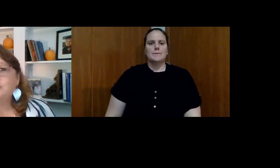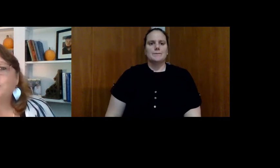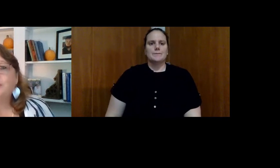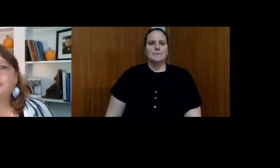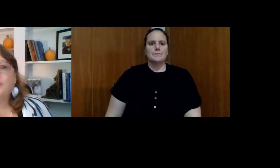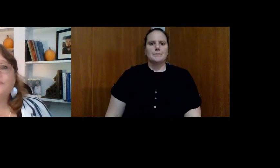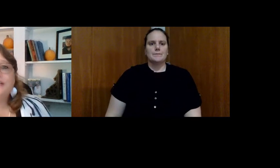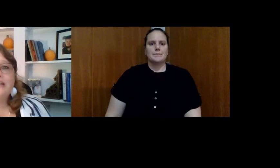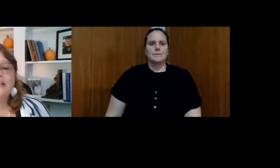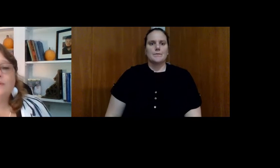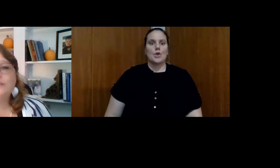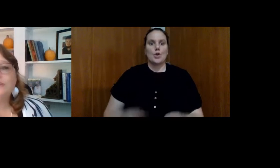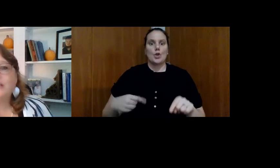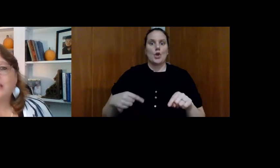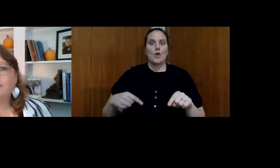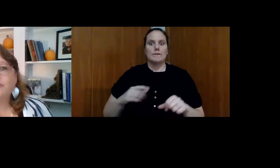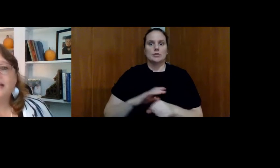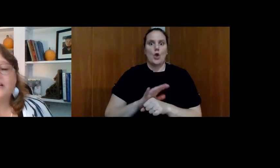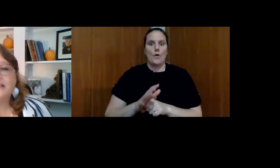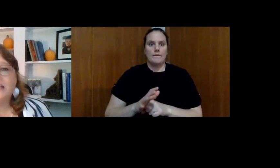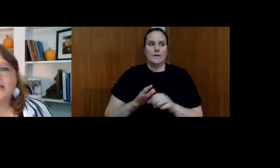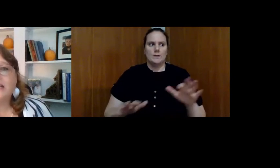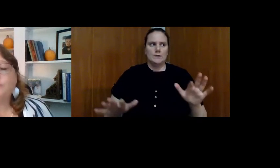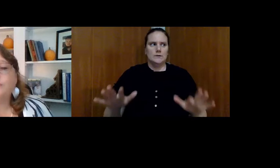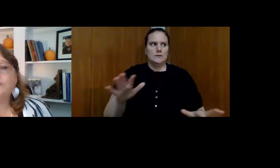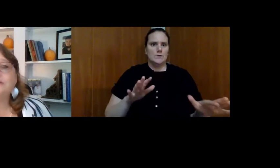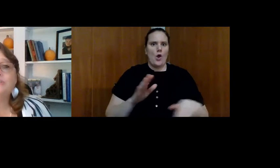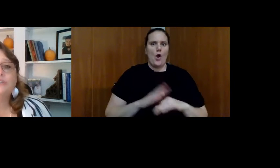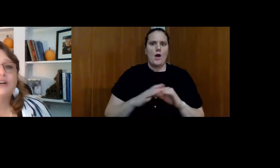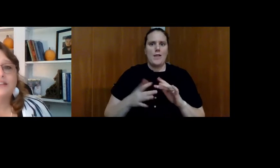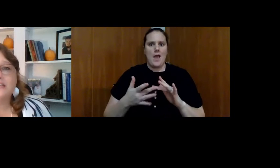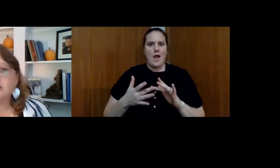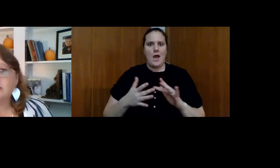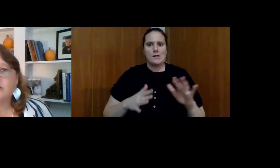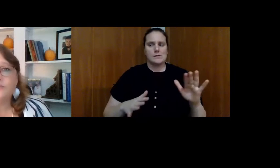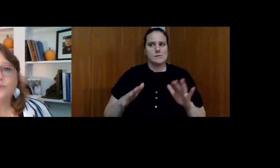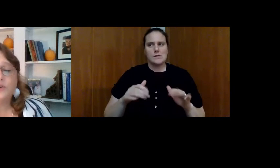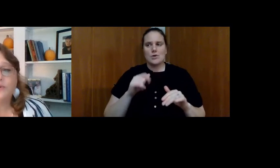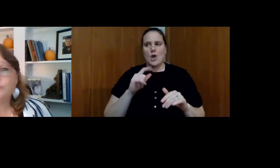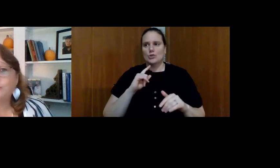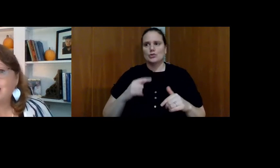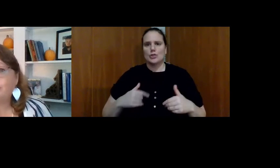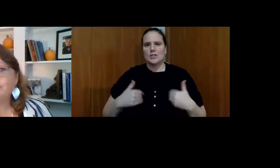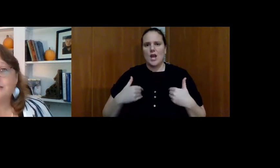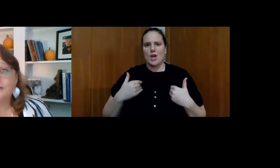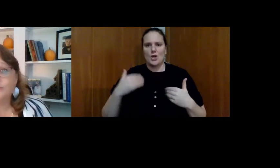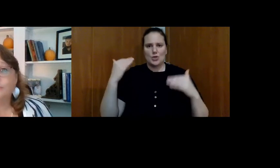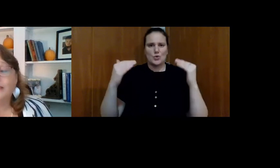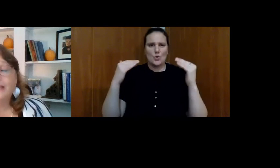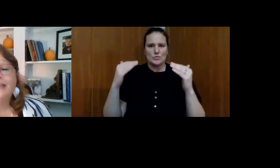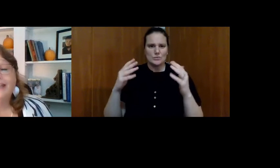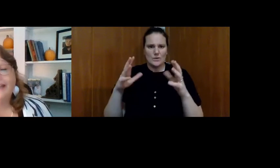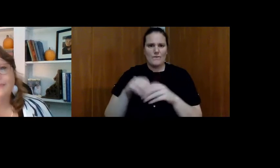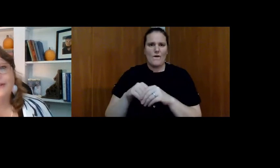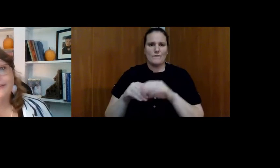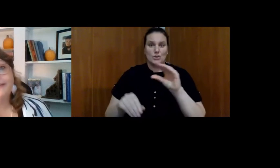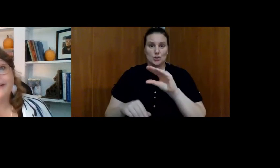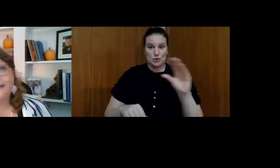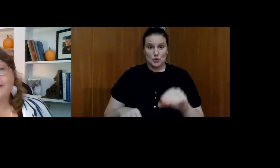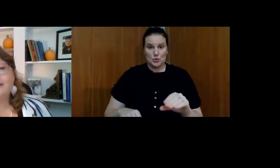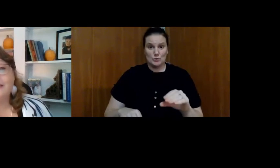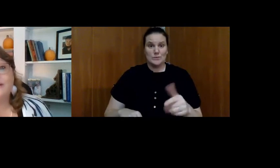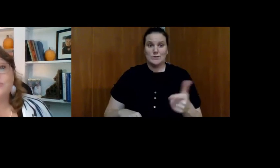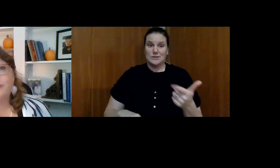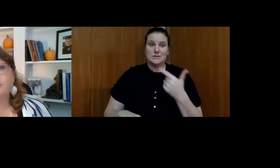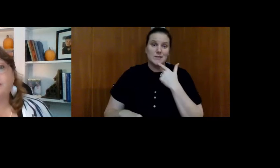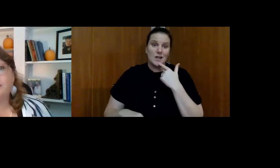nervous when COVID hit and we took everything online. We wasn't sure how the young adults were going to adapt to Zoom. And I'm here to